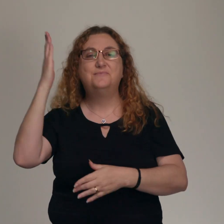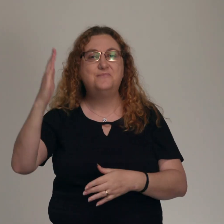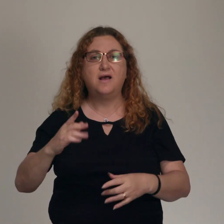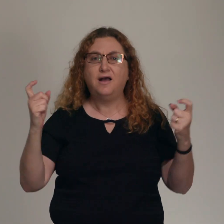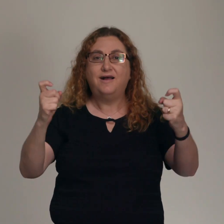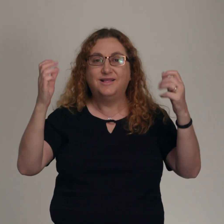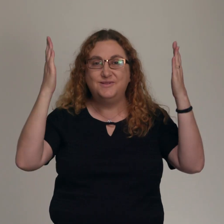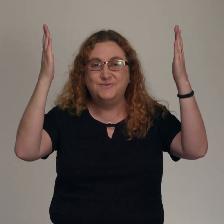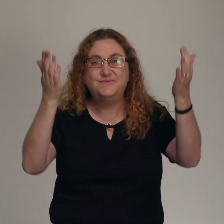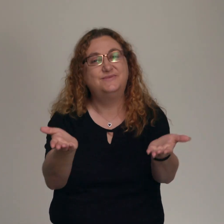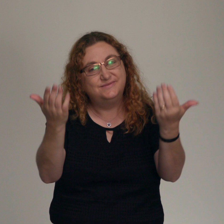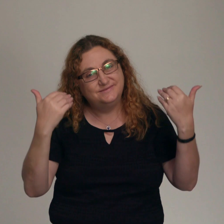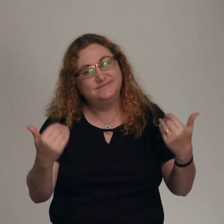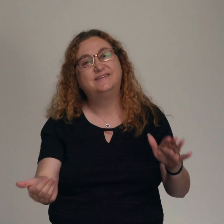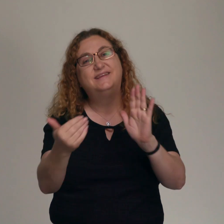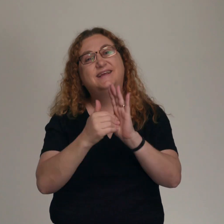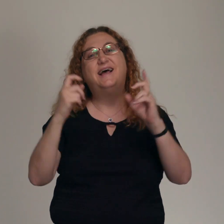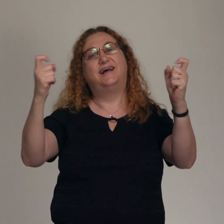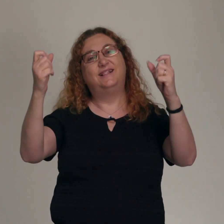Hallelujah. Hallelujah.